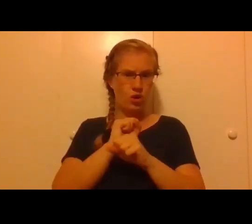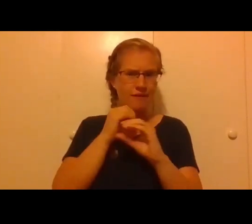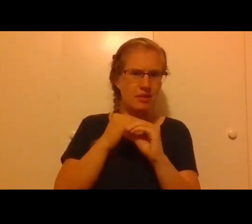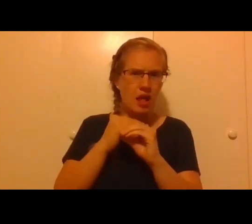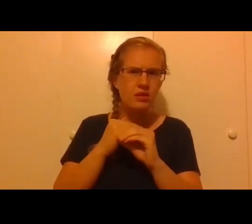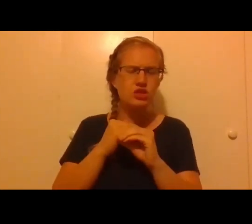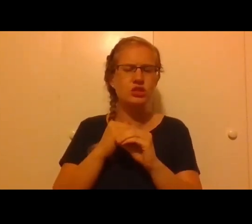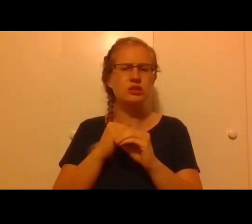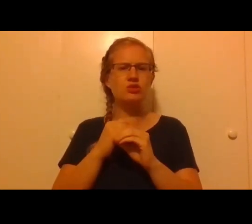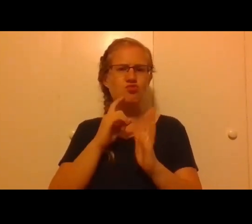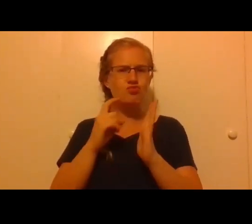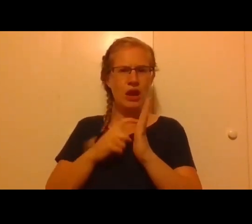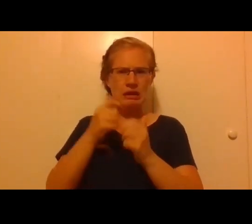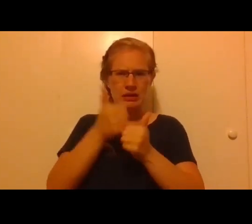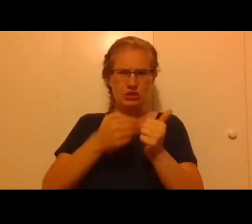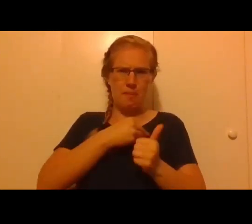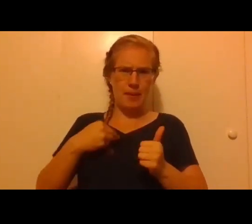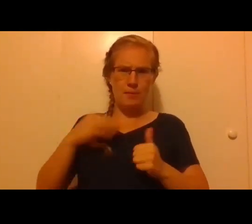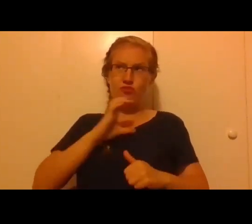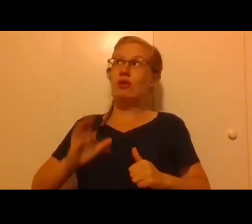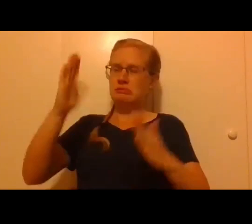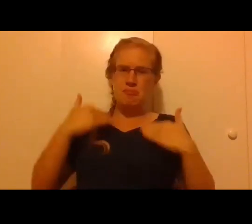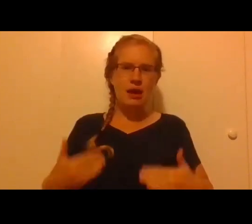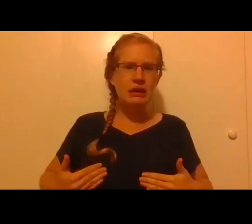to recognize each member of the body of Christ,